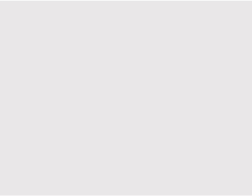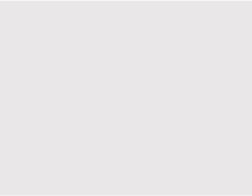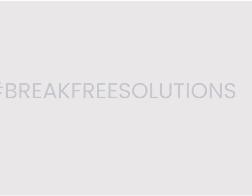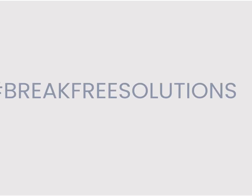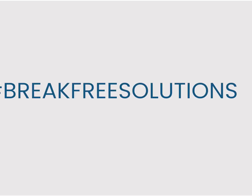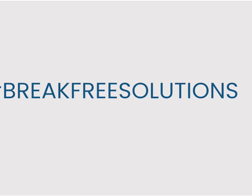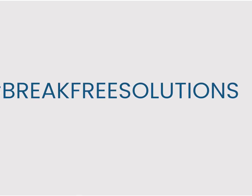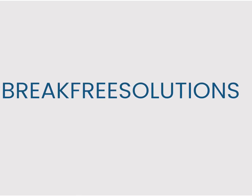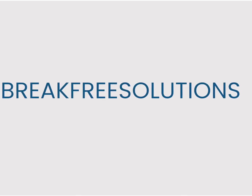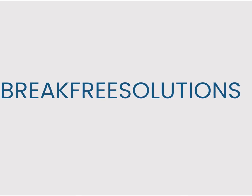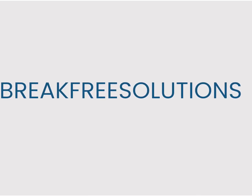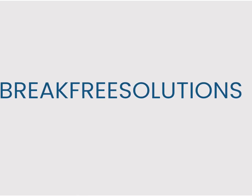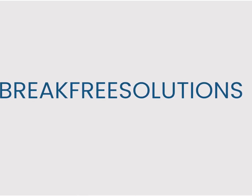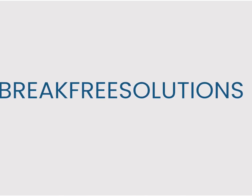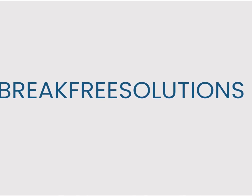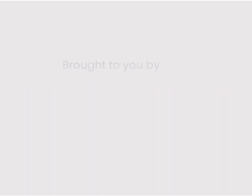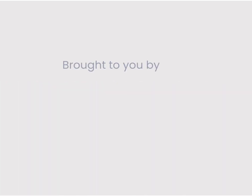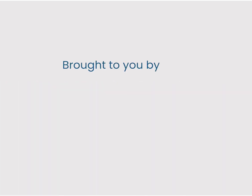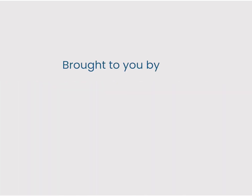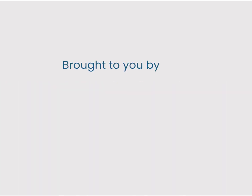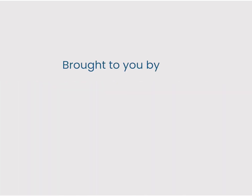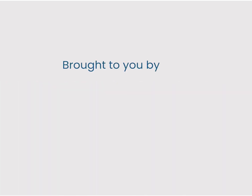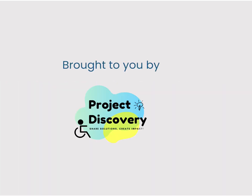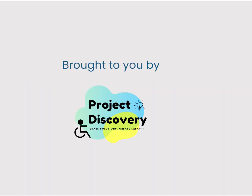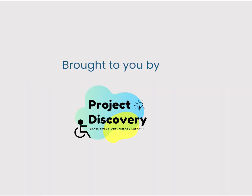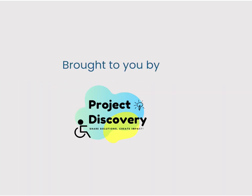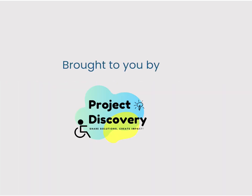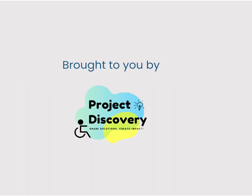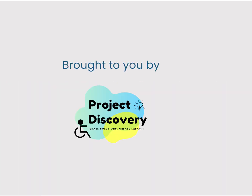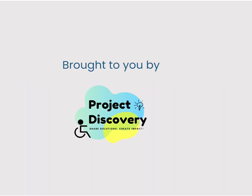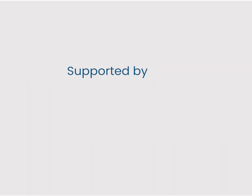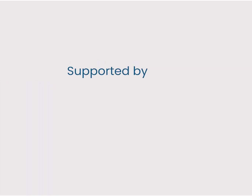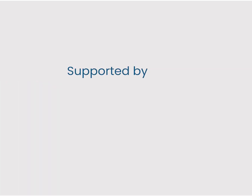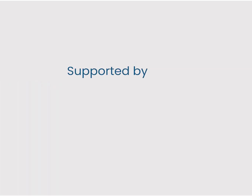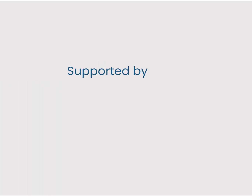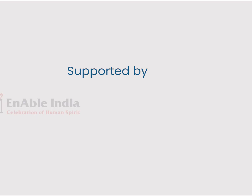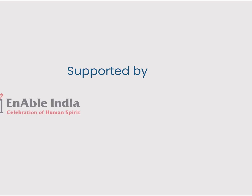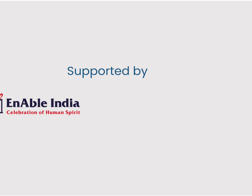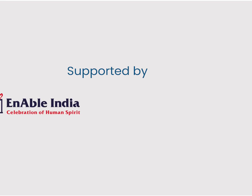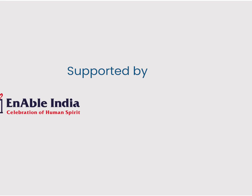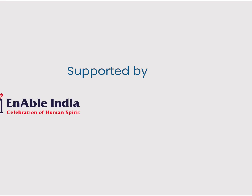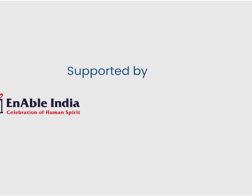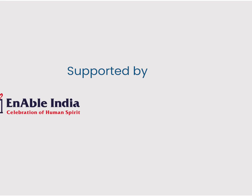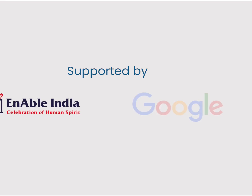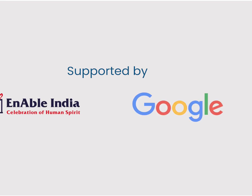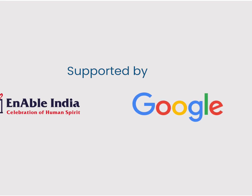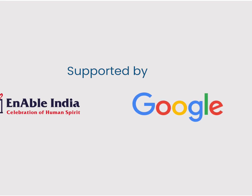Break Free Solutions. Brought to you by Project Discovery. Supported by Enable India and Google. in. Thank